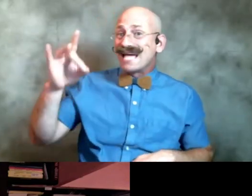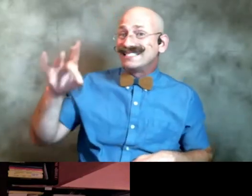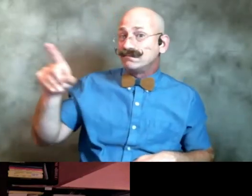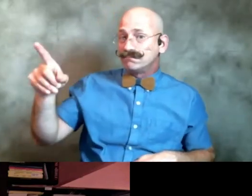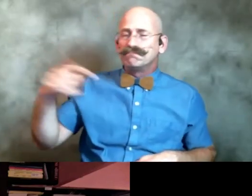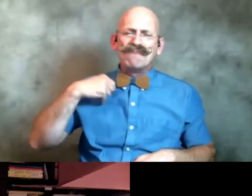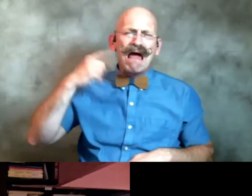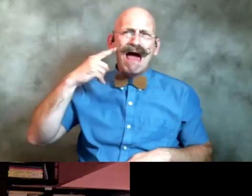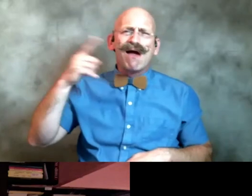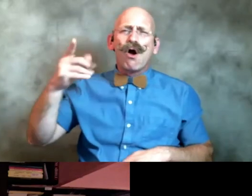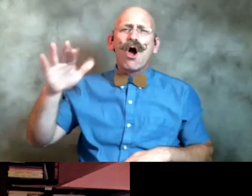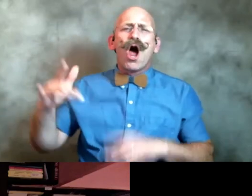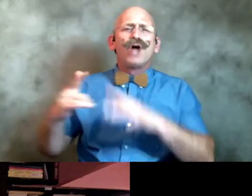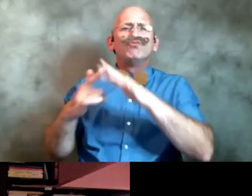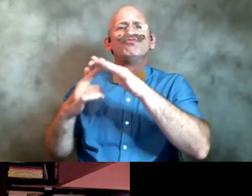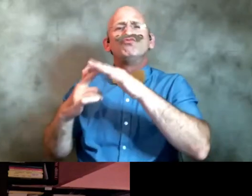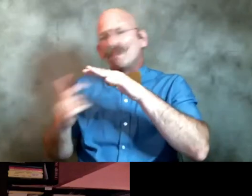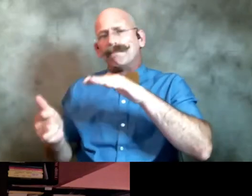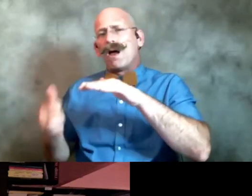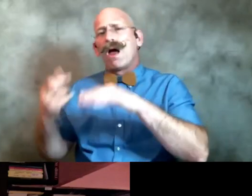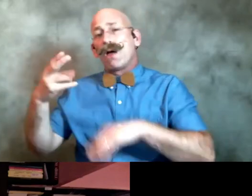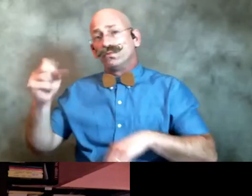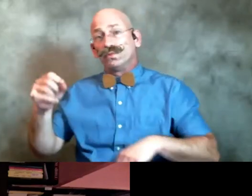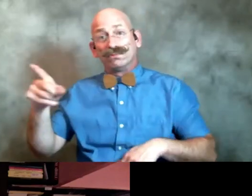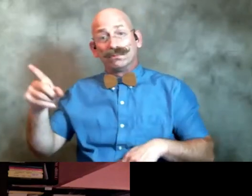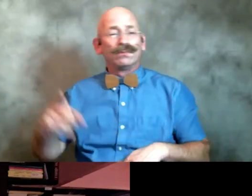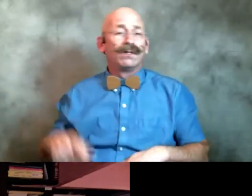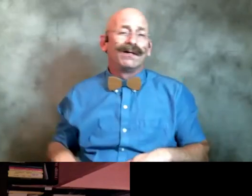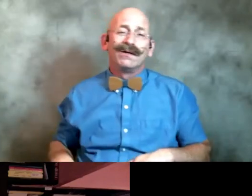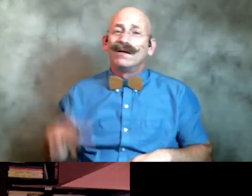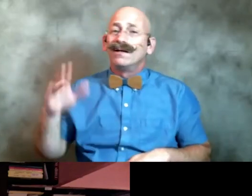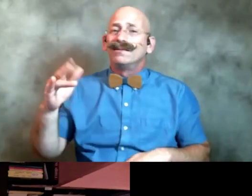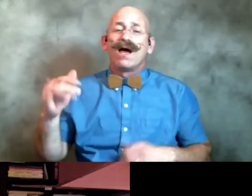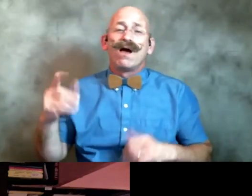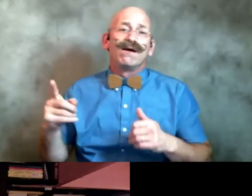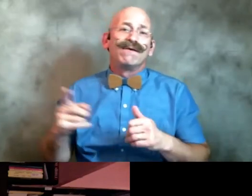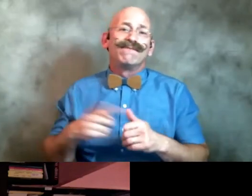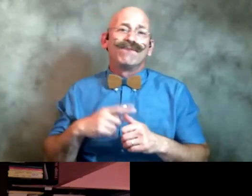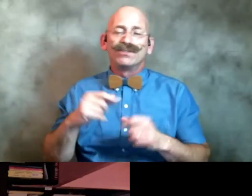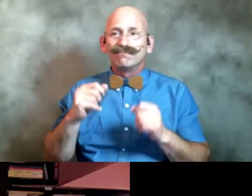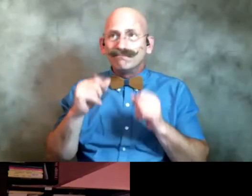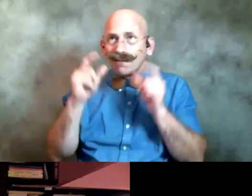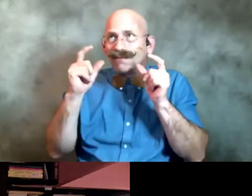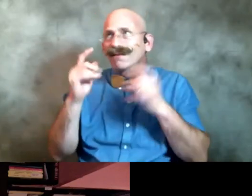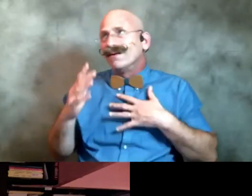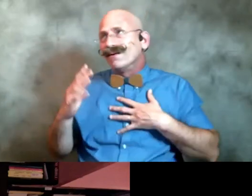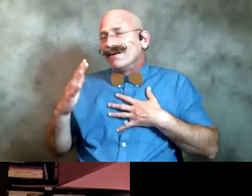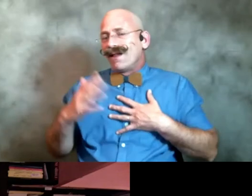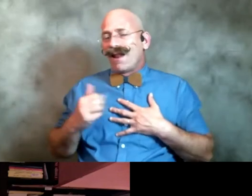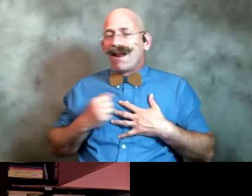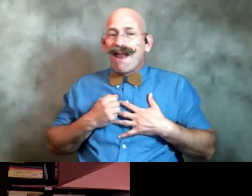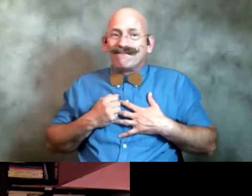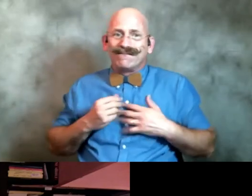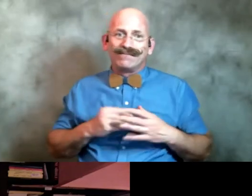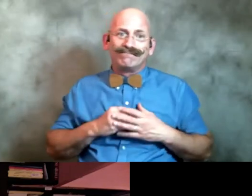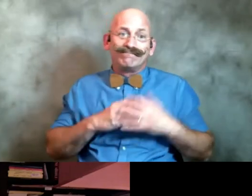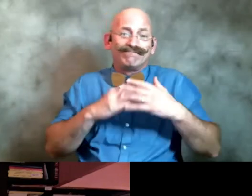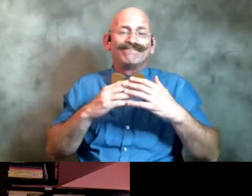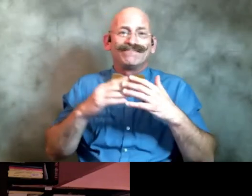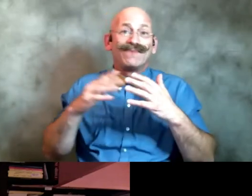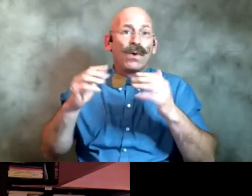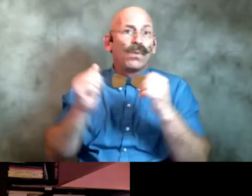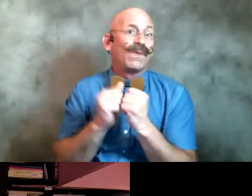out of high school and was in the first flush of love with a boy in the grocery store where she worked